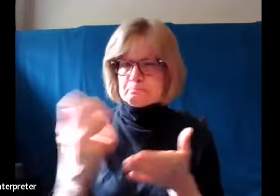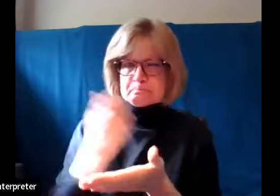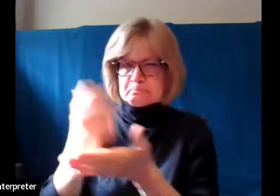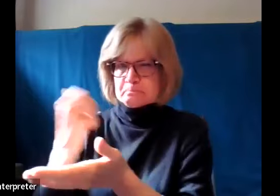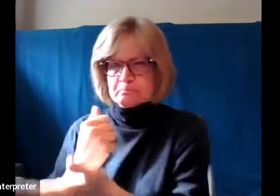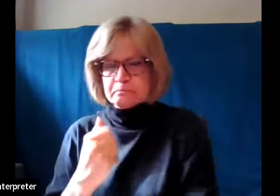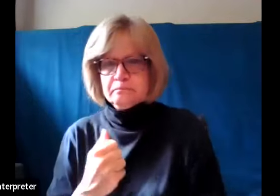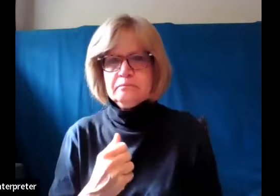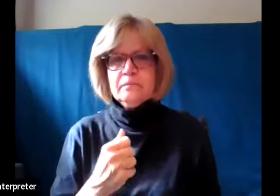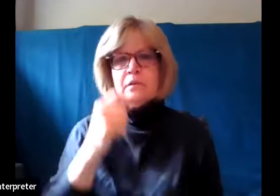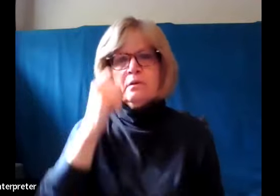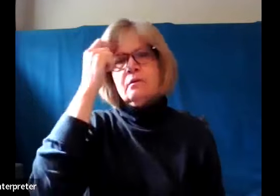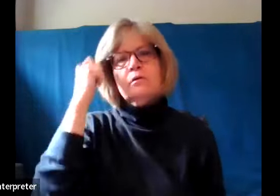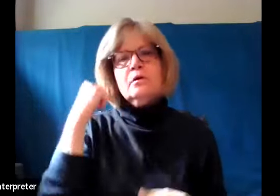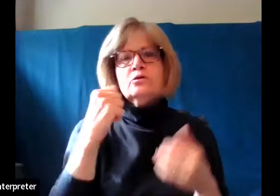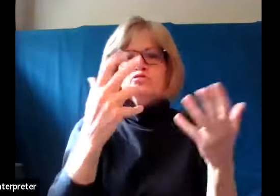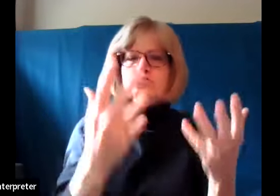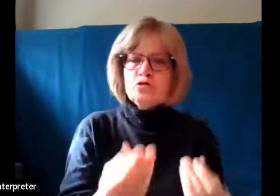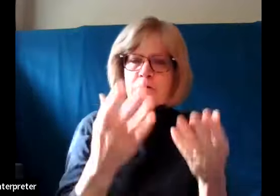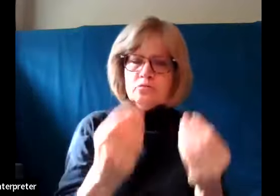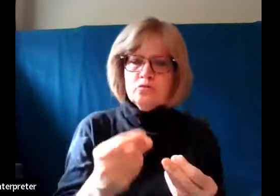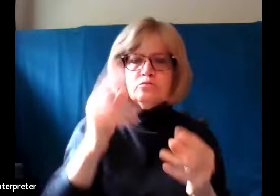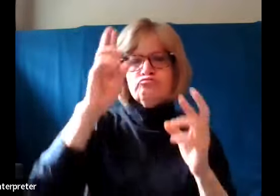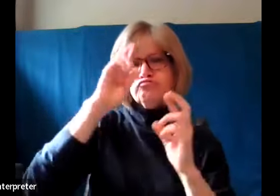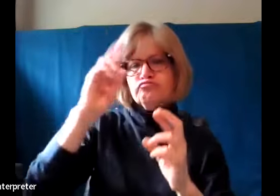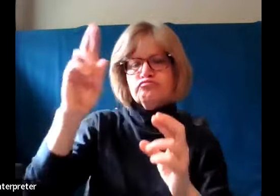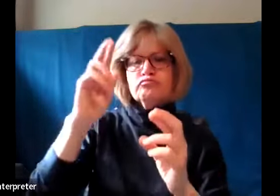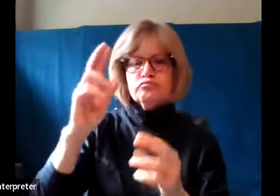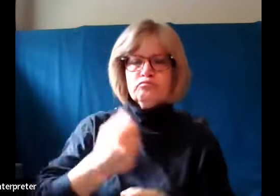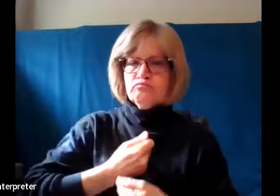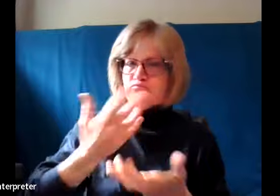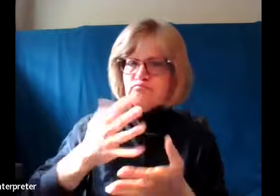where our gentle and reverent witness may be welcome.